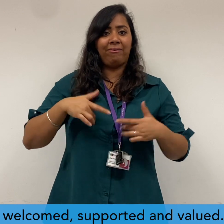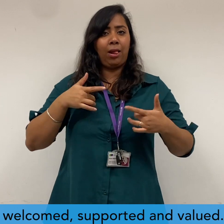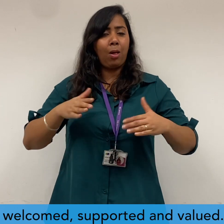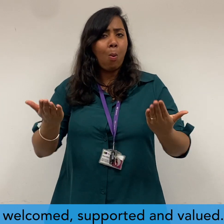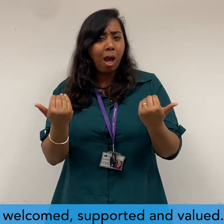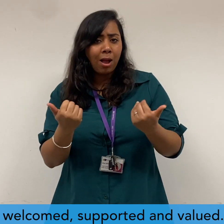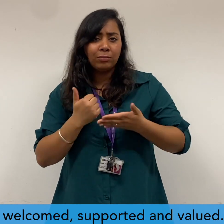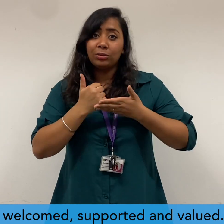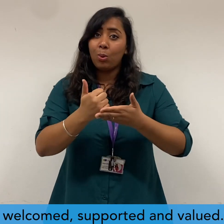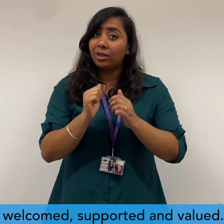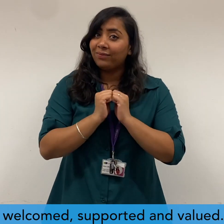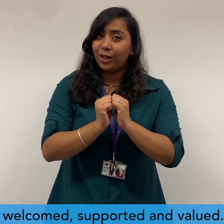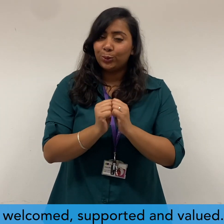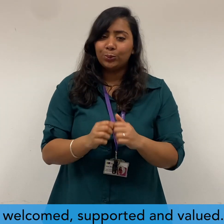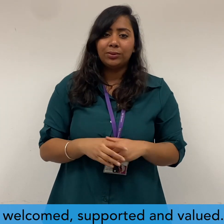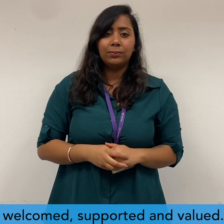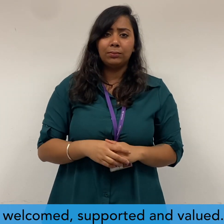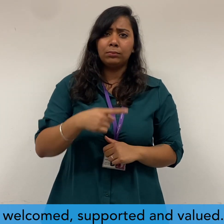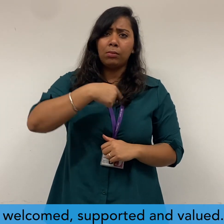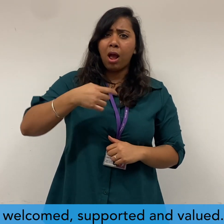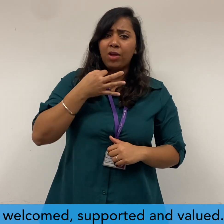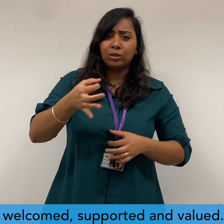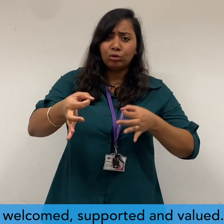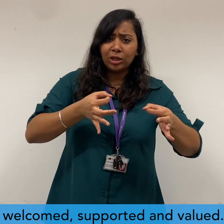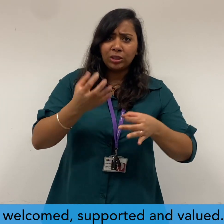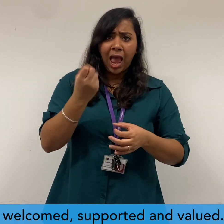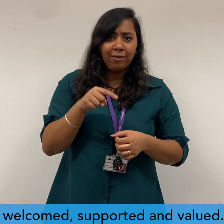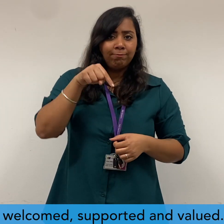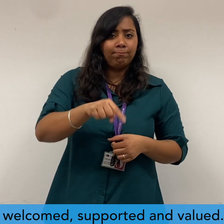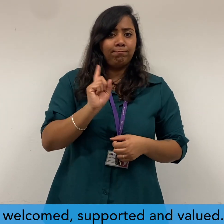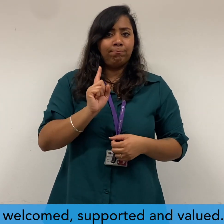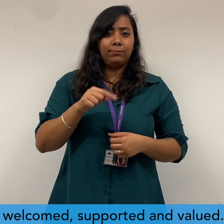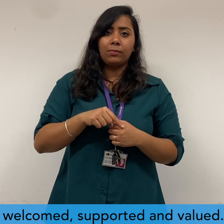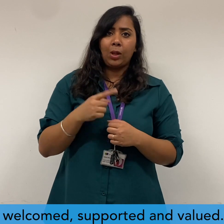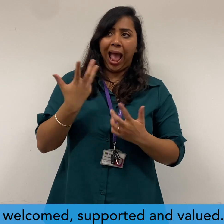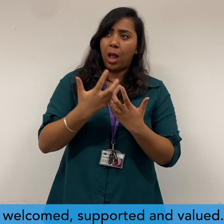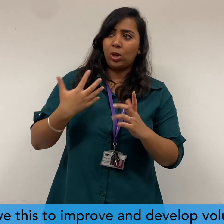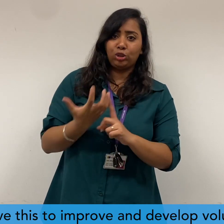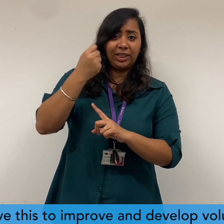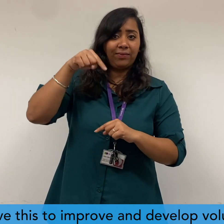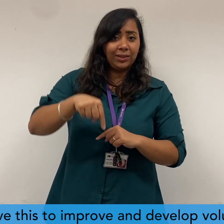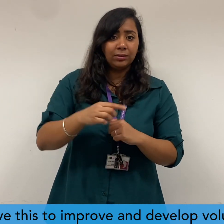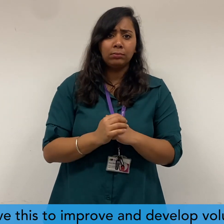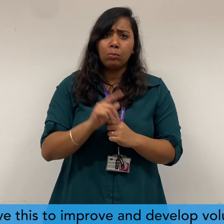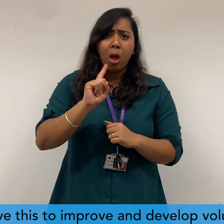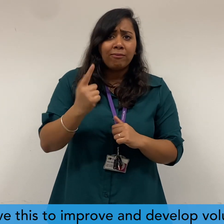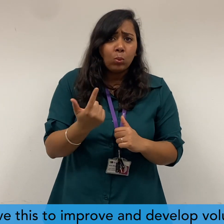supported and valued. This volunteer strategy sets out the steps we will take to achieve this, to improve